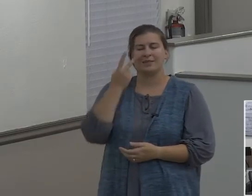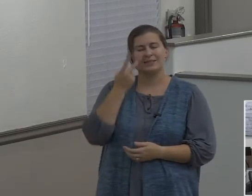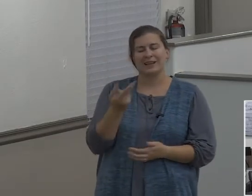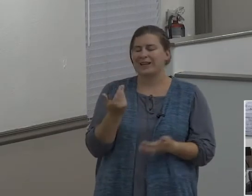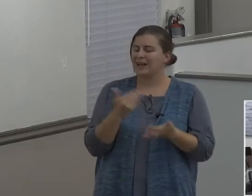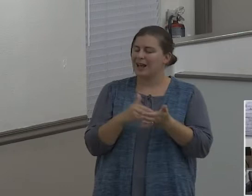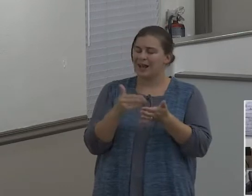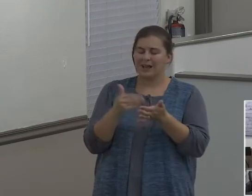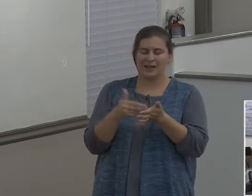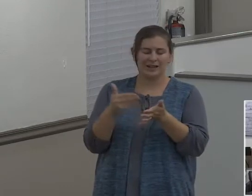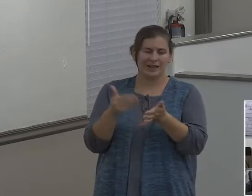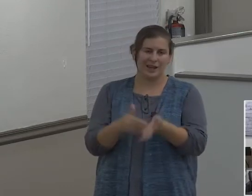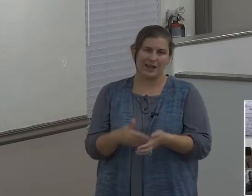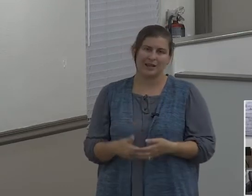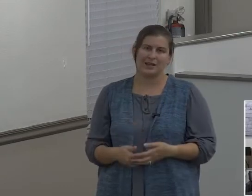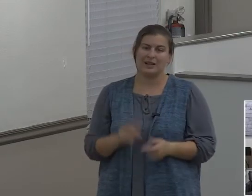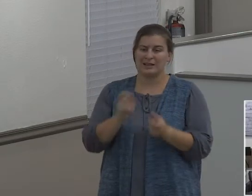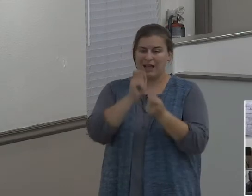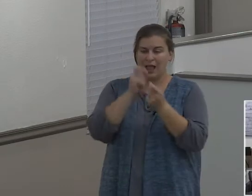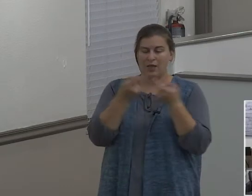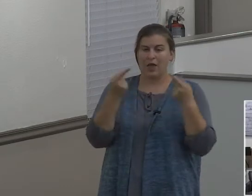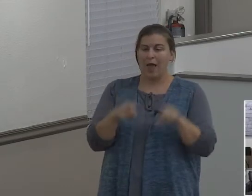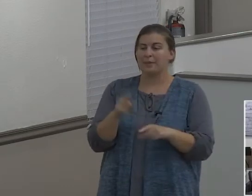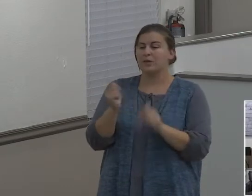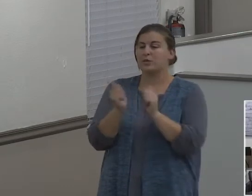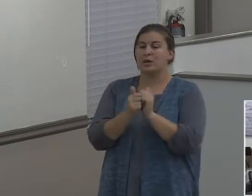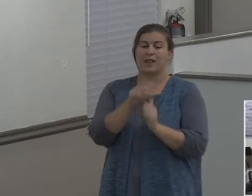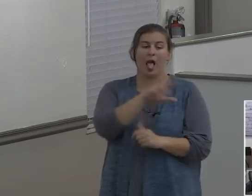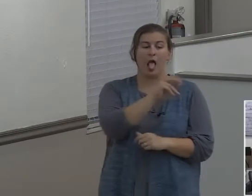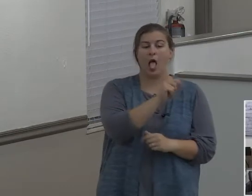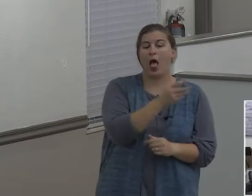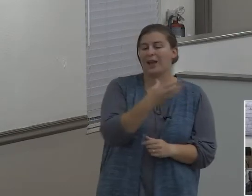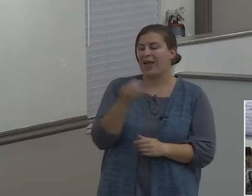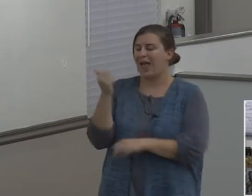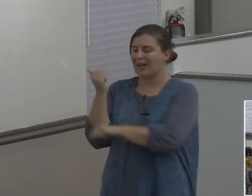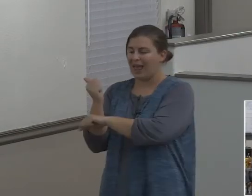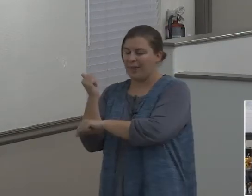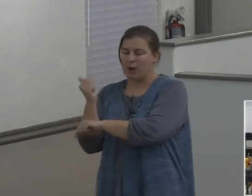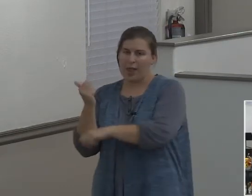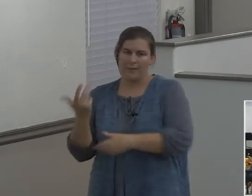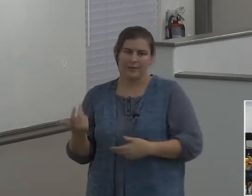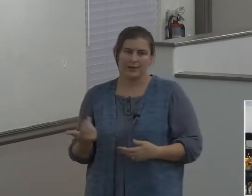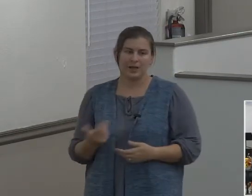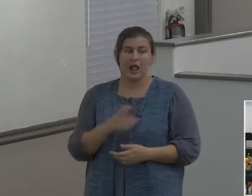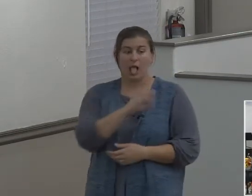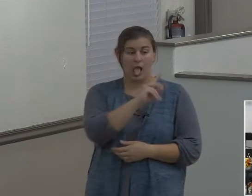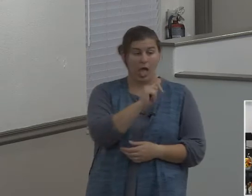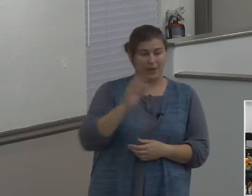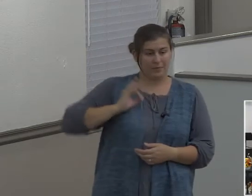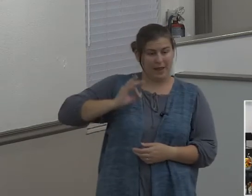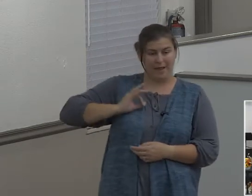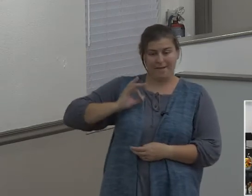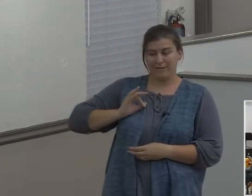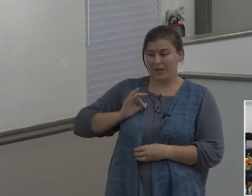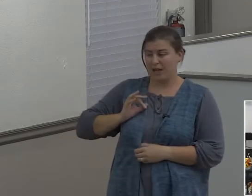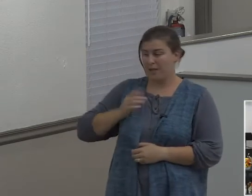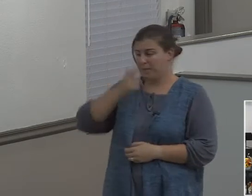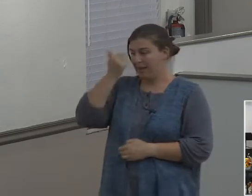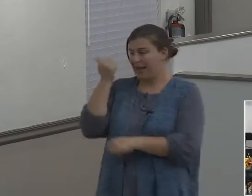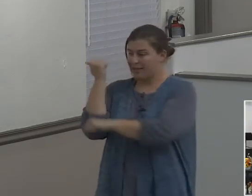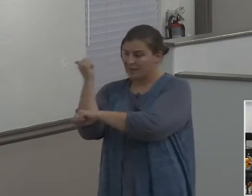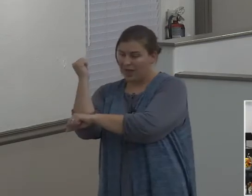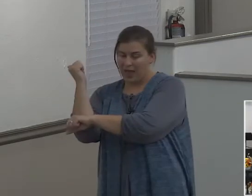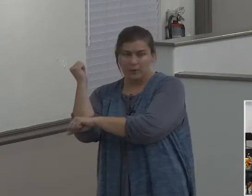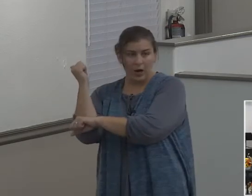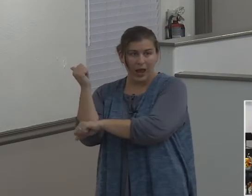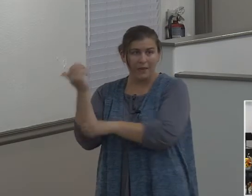This is exactly what happened with Lot and Abram. He's been, he's been benefiting all this time from his,